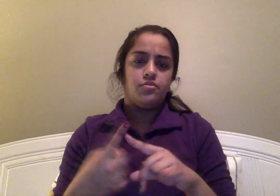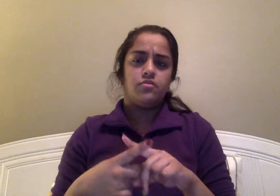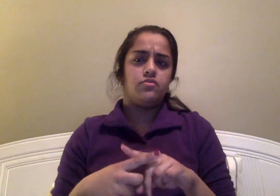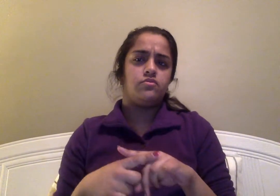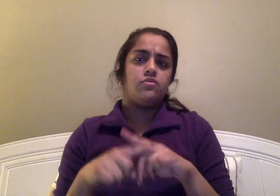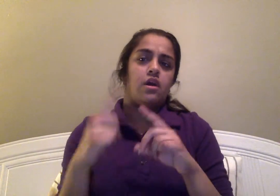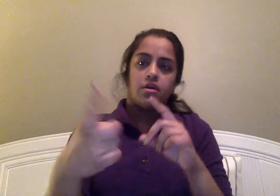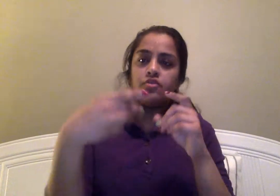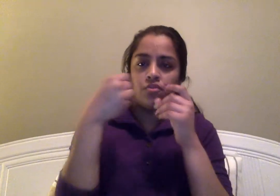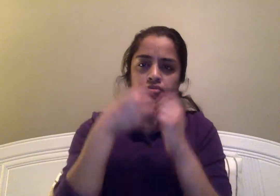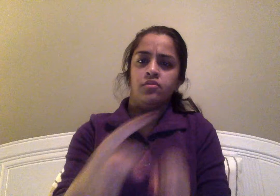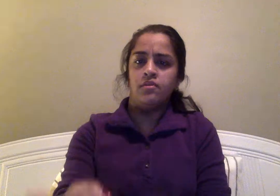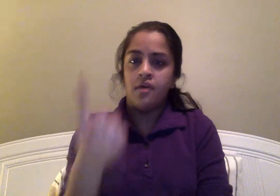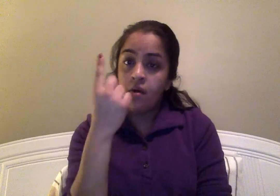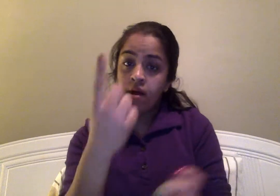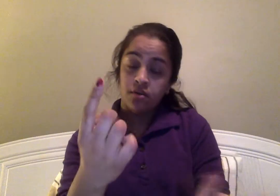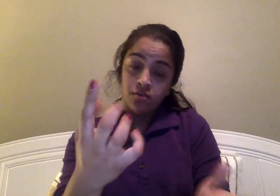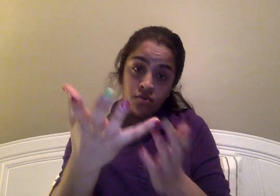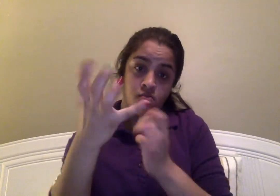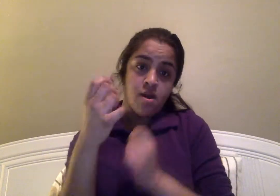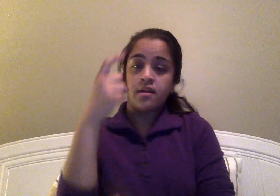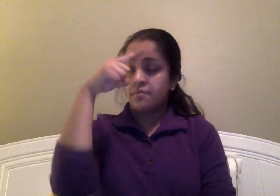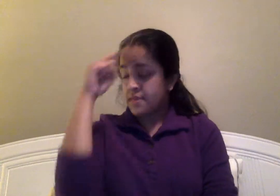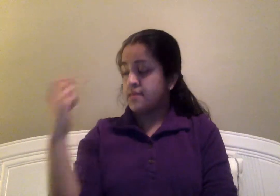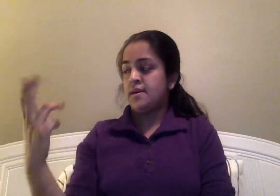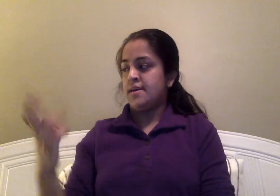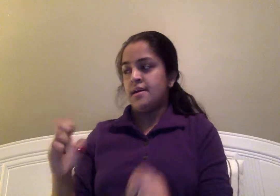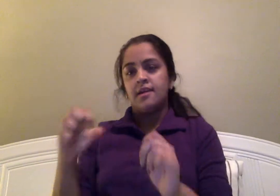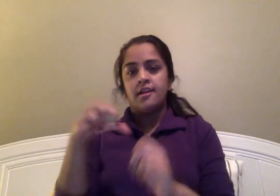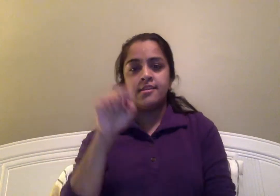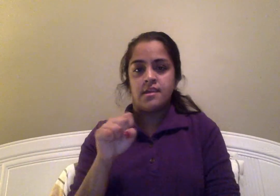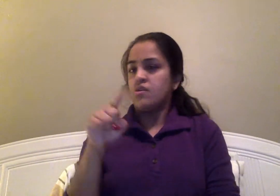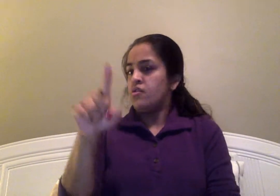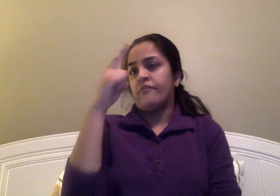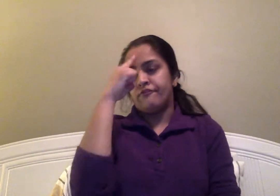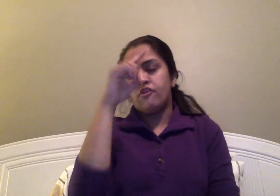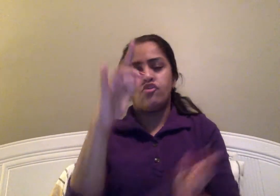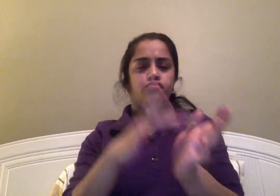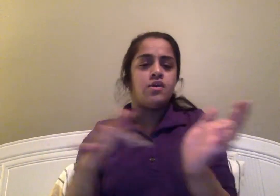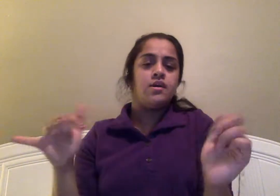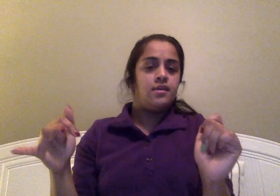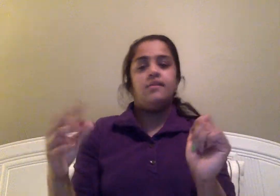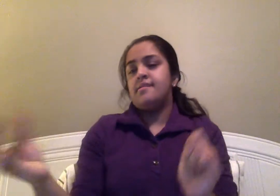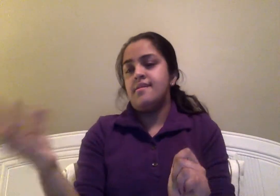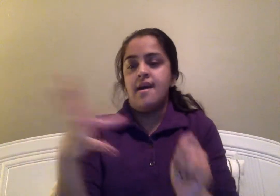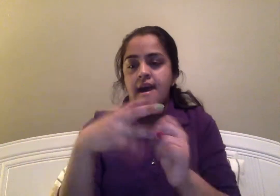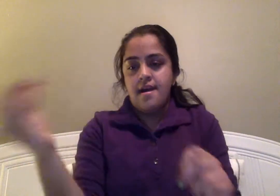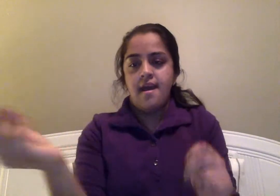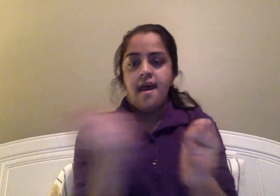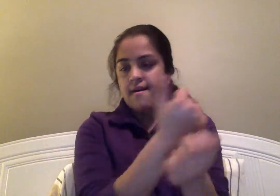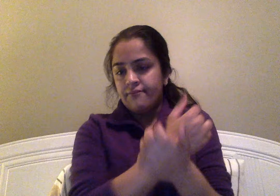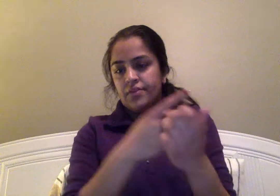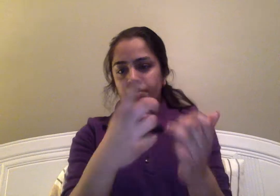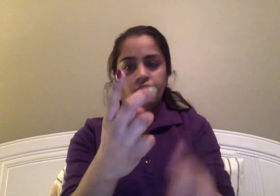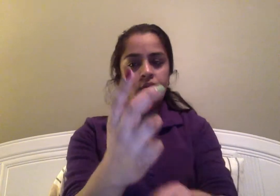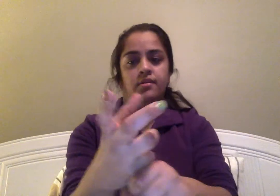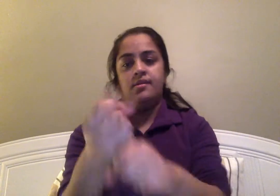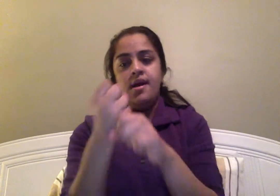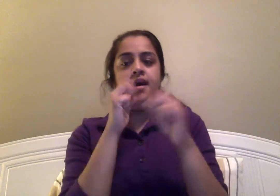when you lose the one you wanted, he's taking you for granted, and everything you had